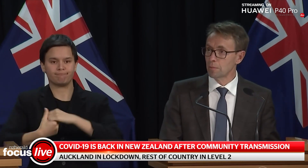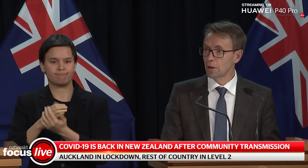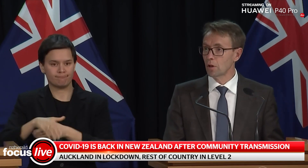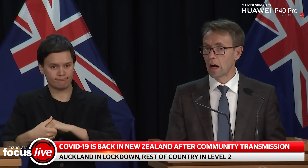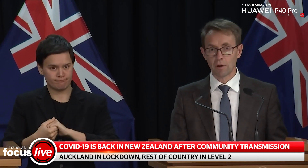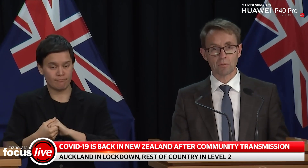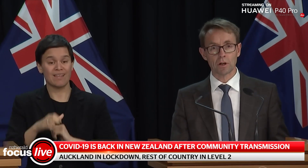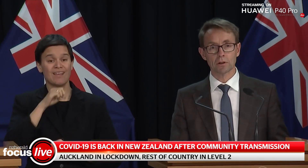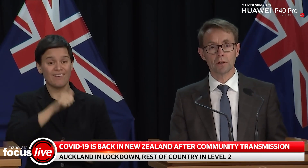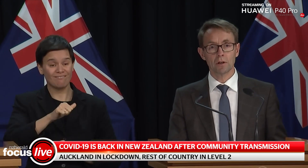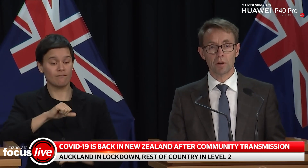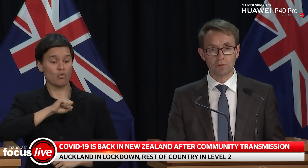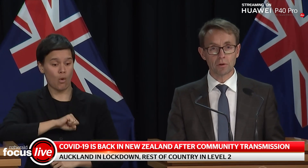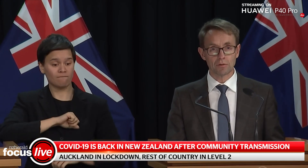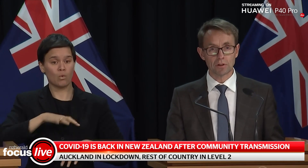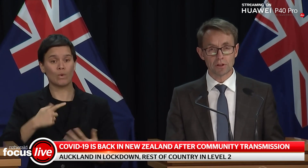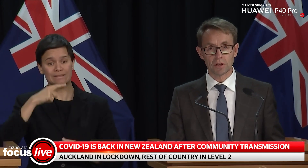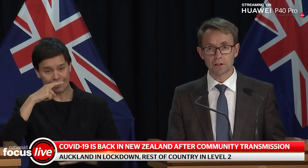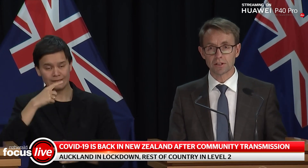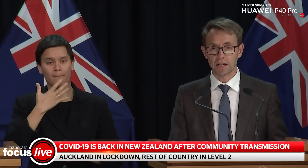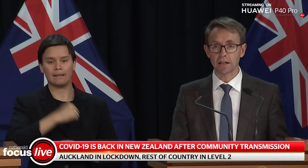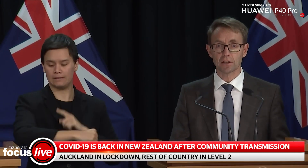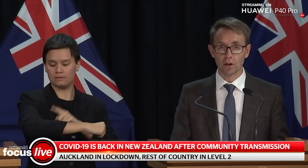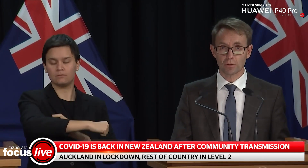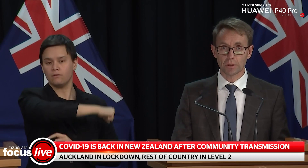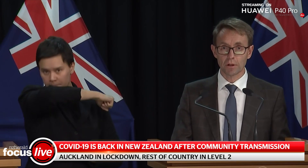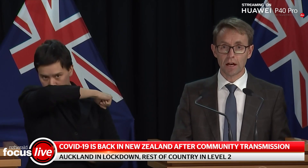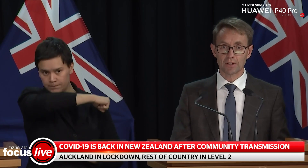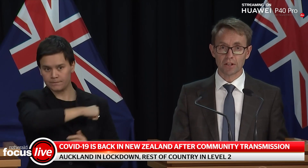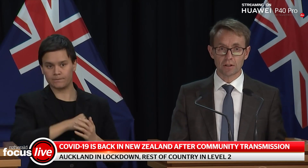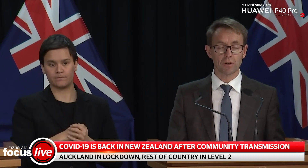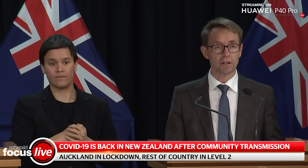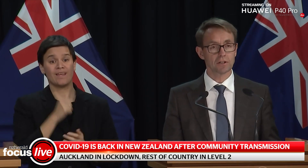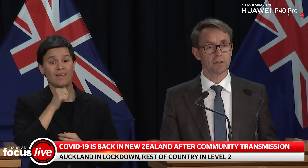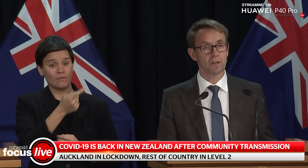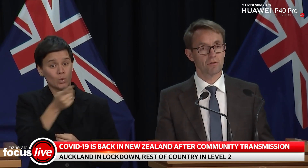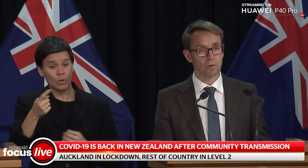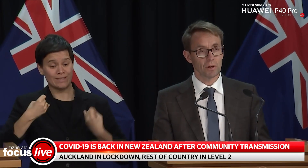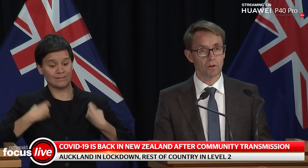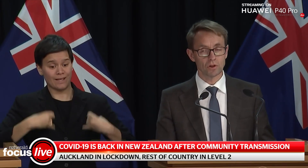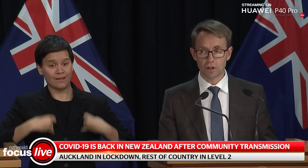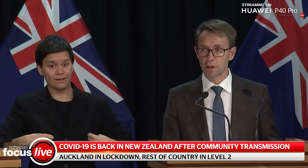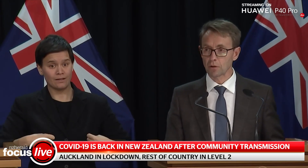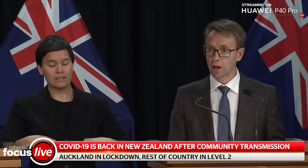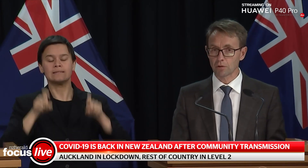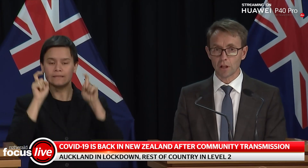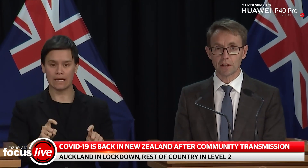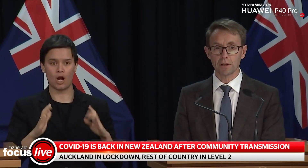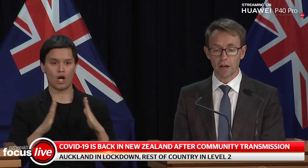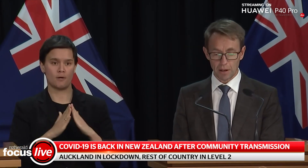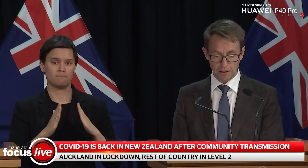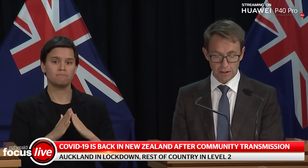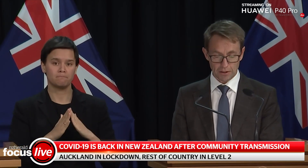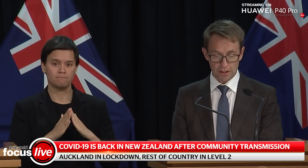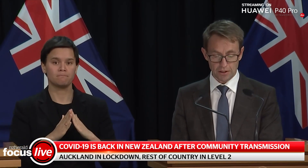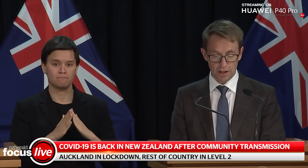family member are unwell wherever you live in New Zealand, stay at home and seek advice from your GP or health line